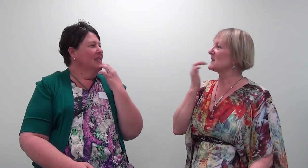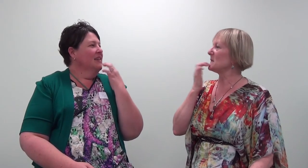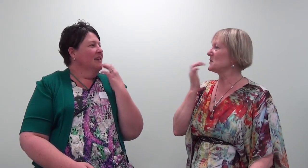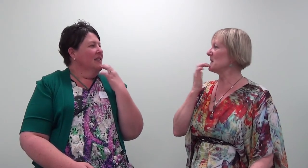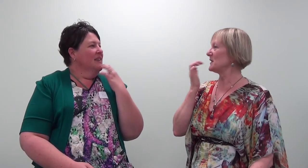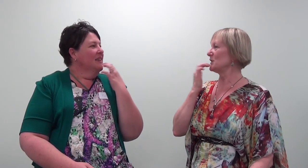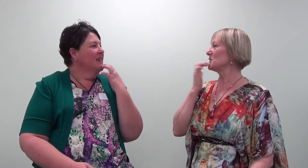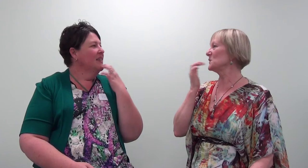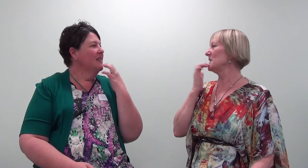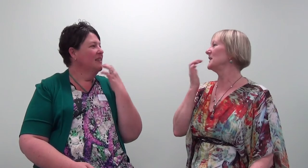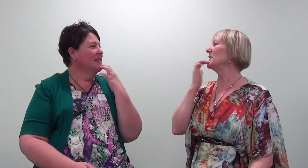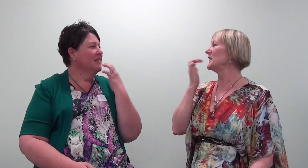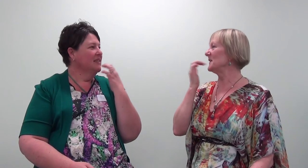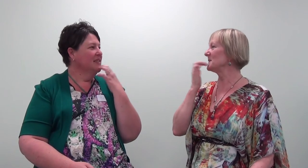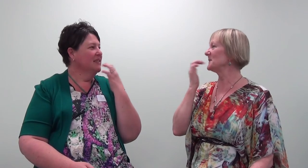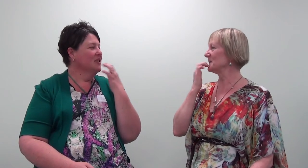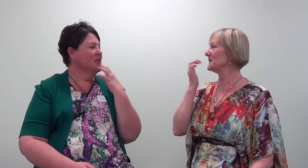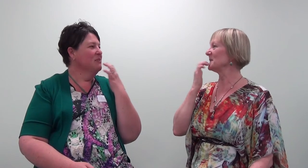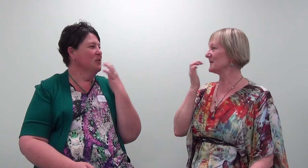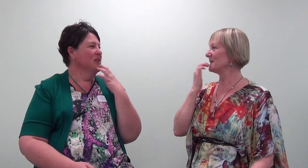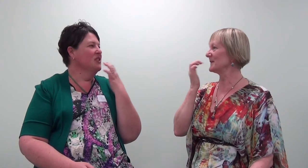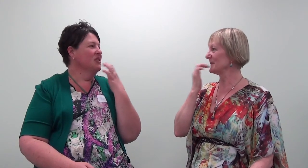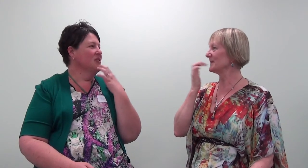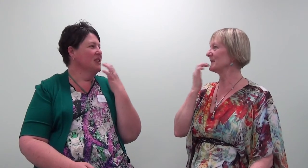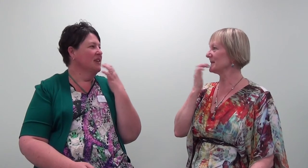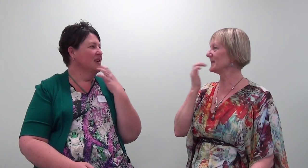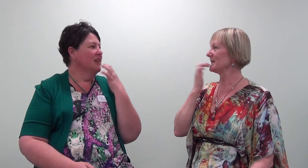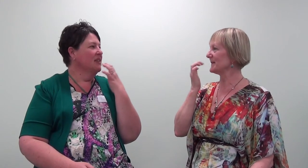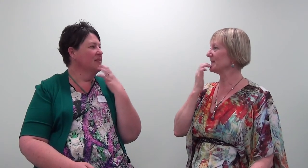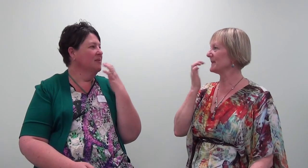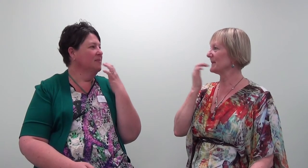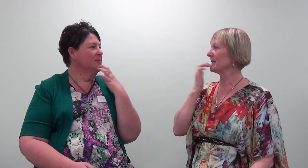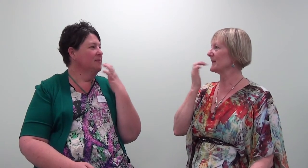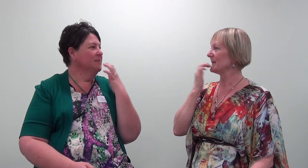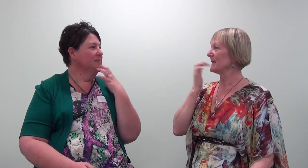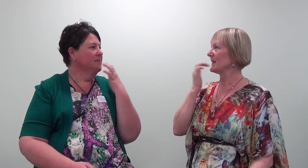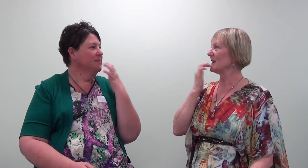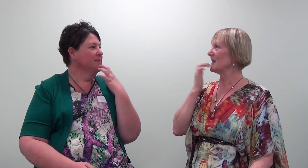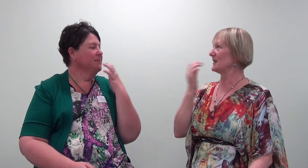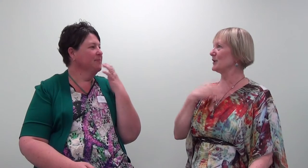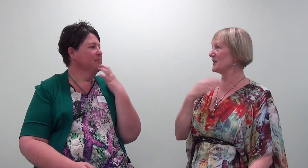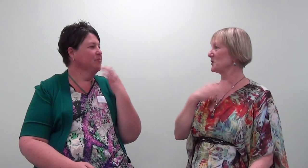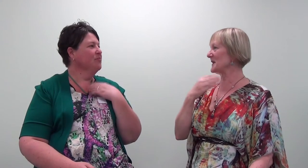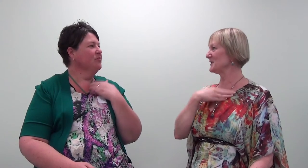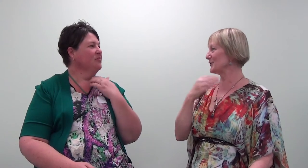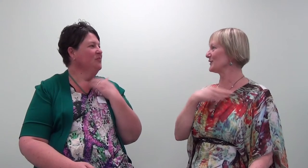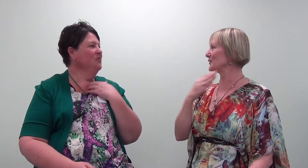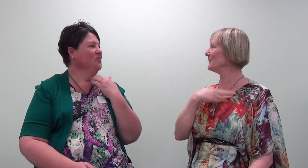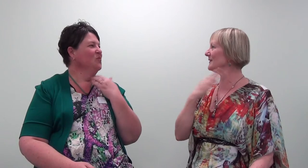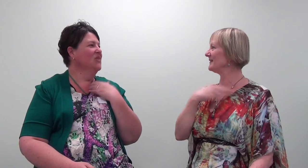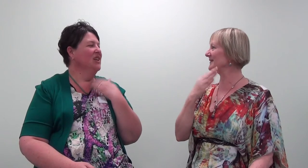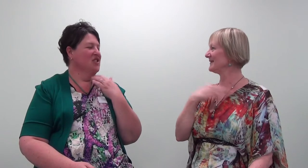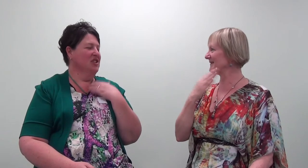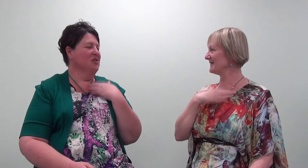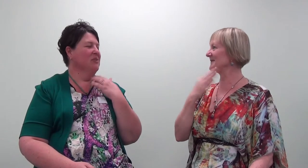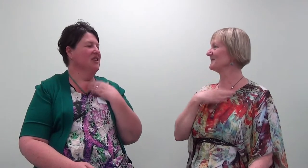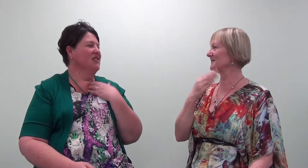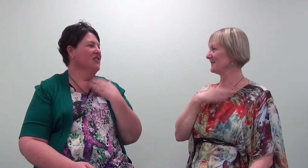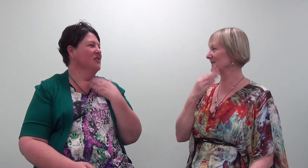I'm doing a gentle technique here. Because I'm doing a gentle technique here. Gentle means gentle. Gentle means gentle.